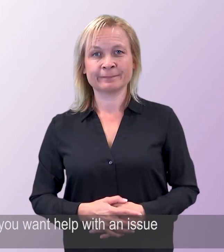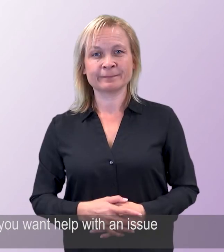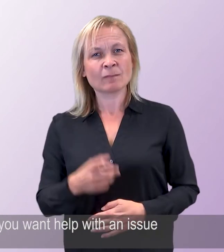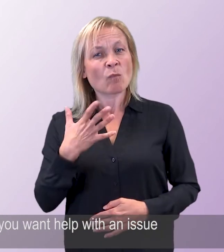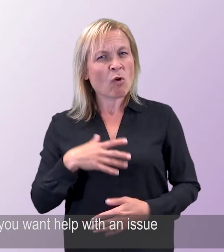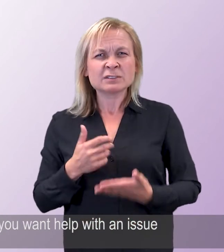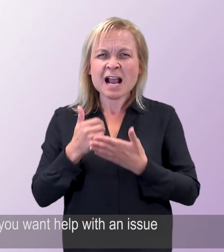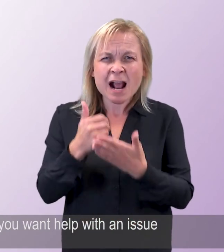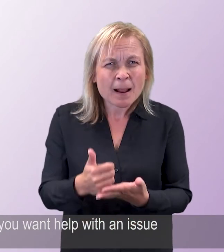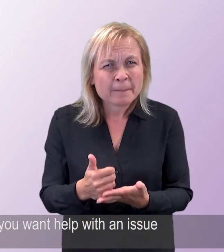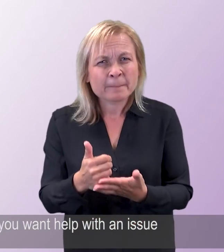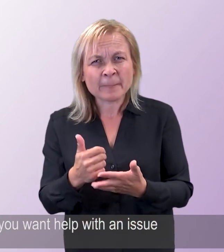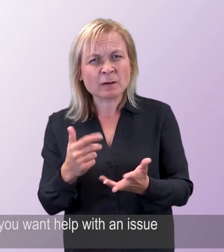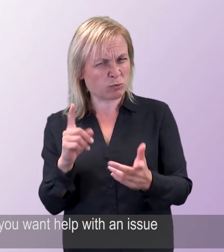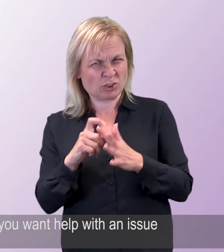What to do if you want to help with an issue.